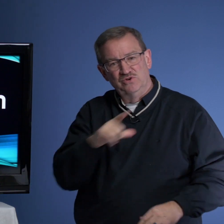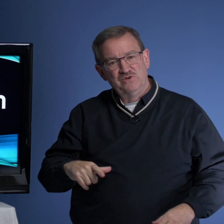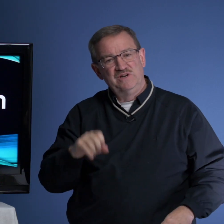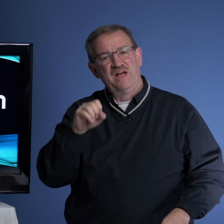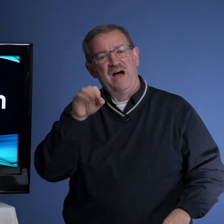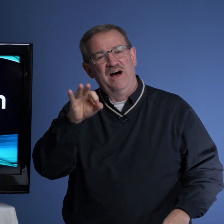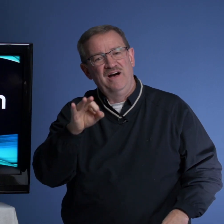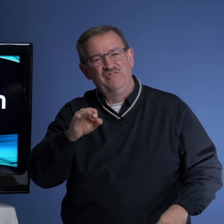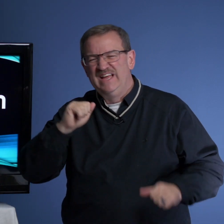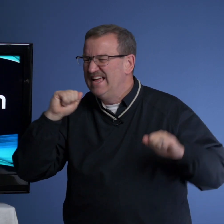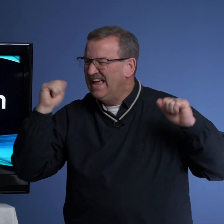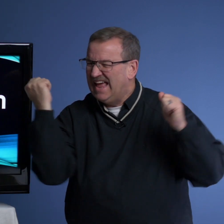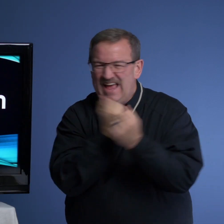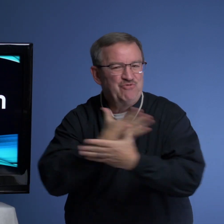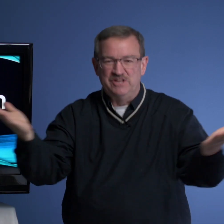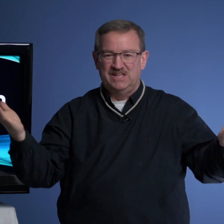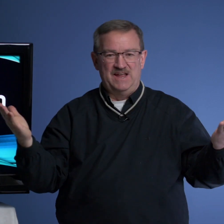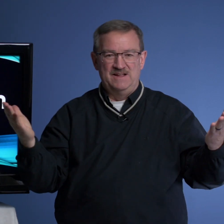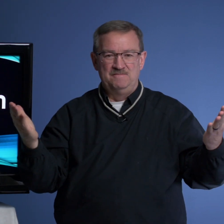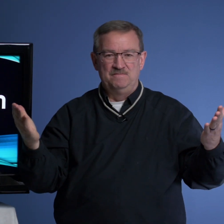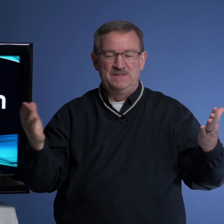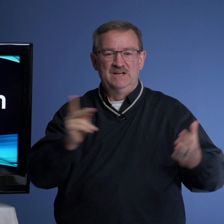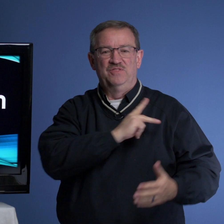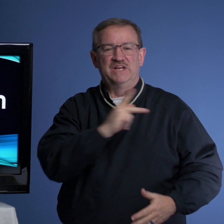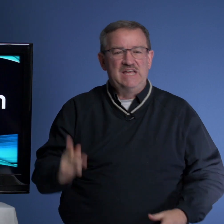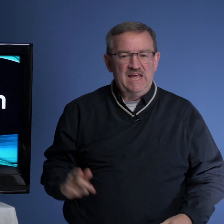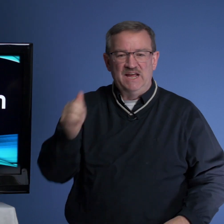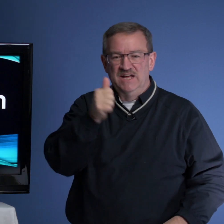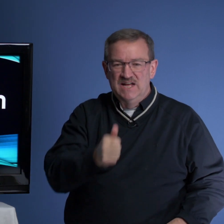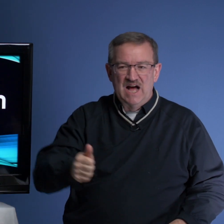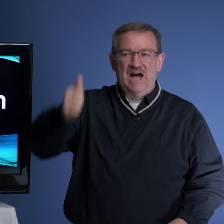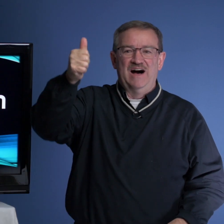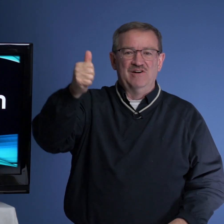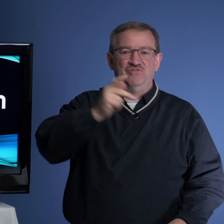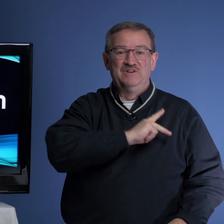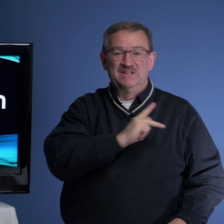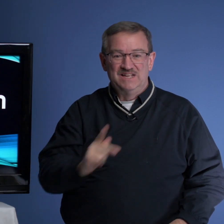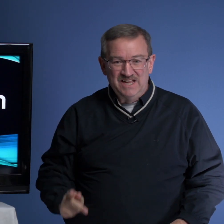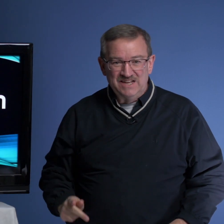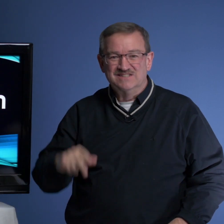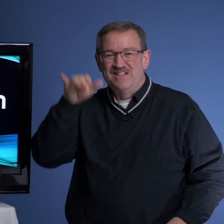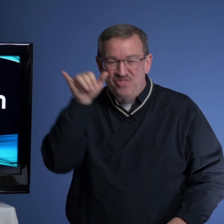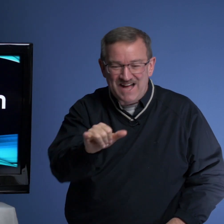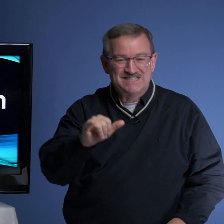Lord of everything. The King of Kings. That's